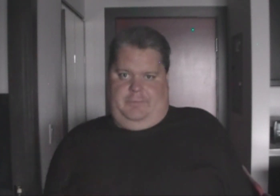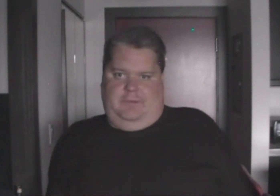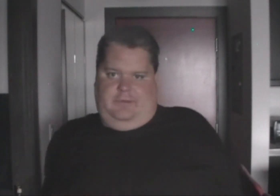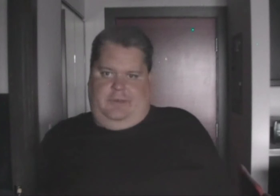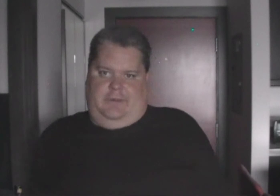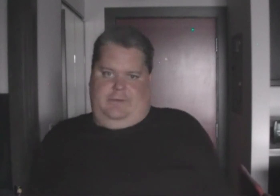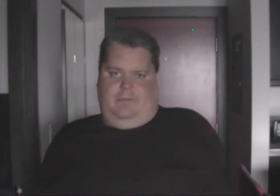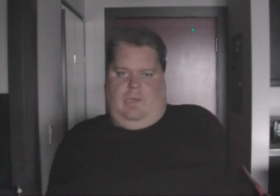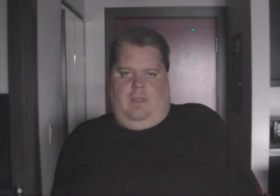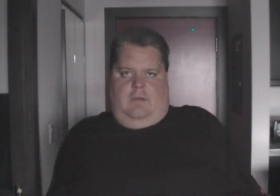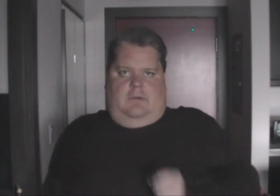-pin in Canada.